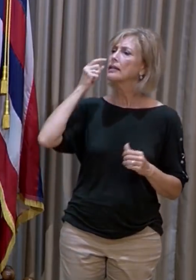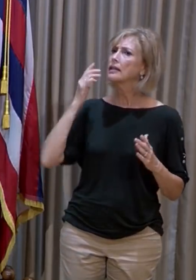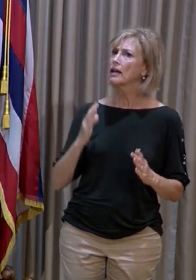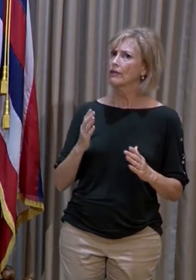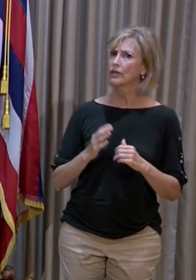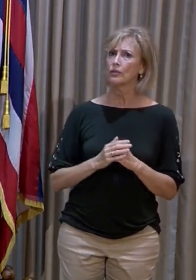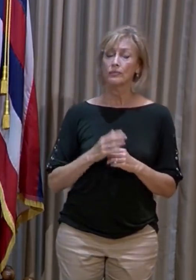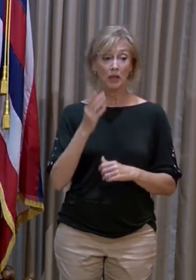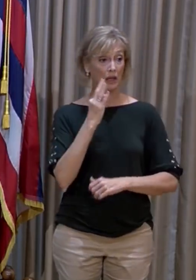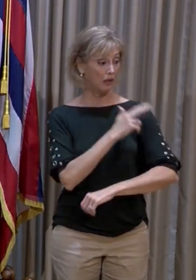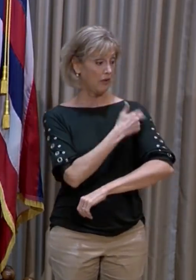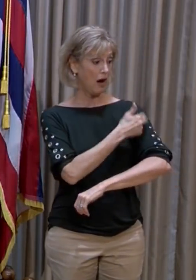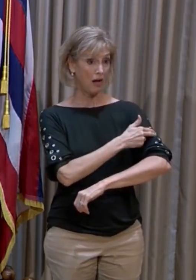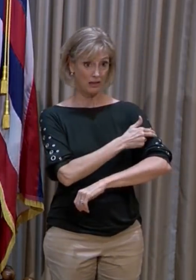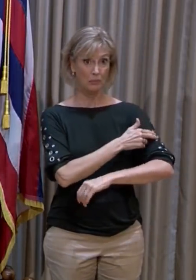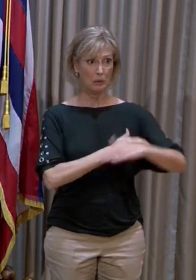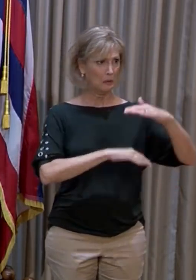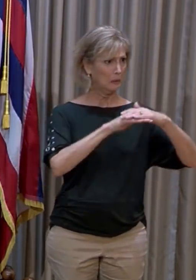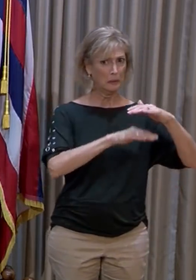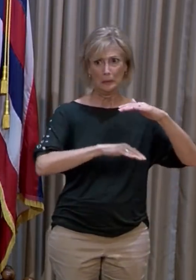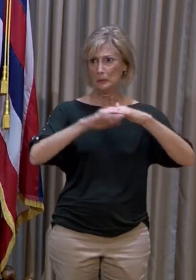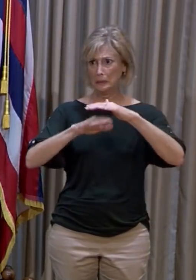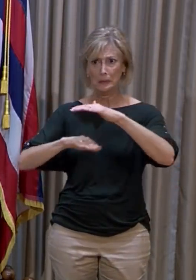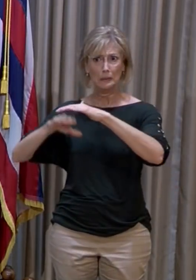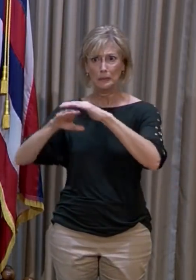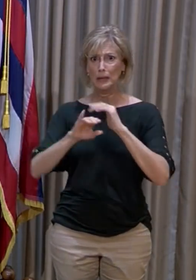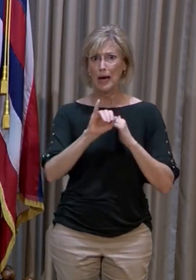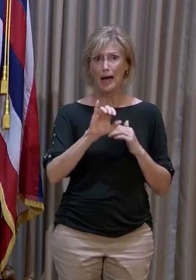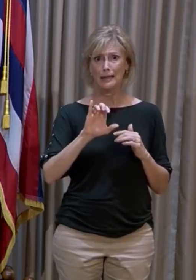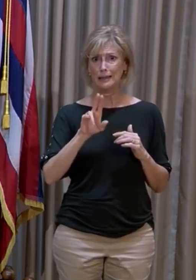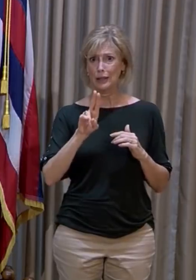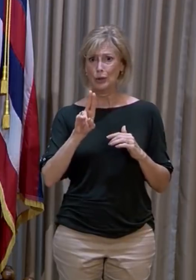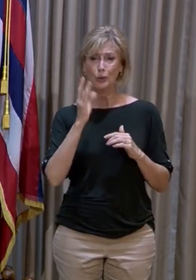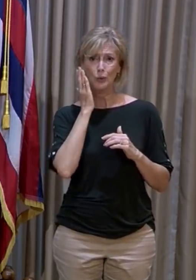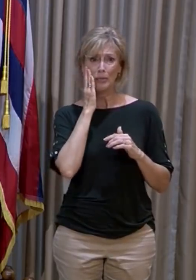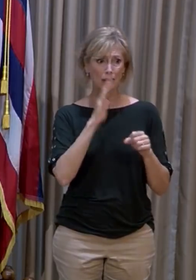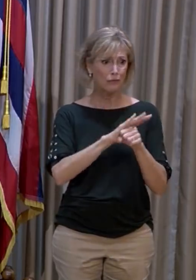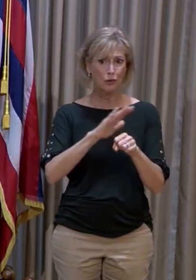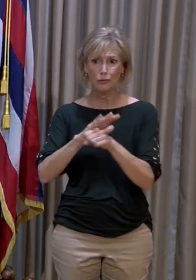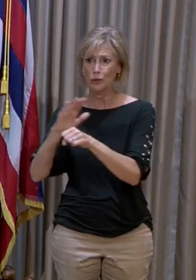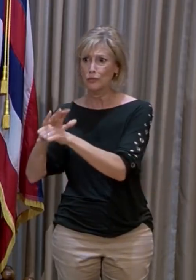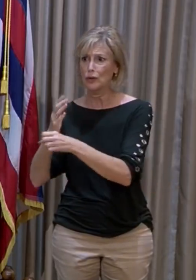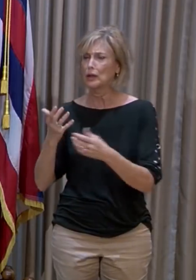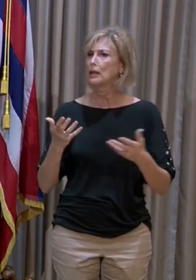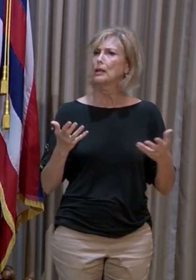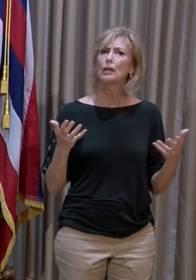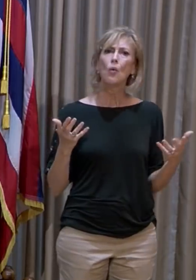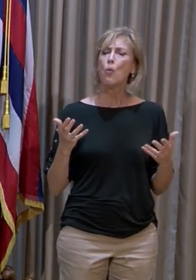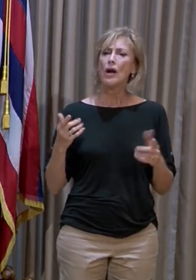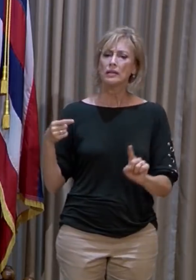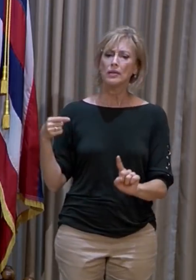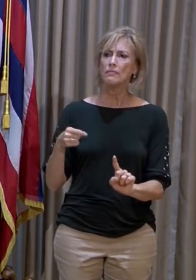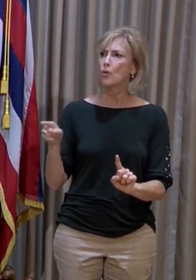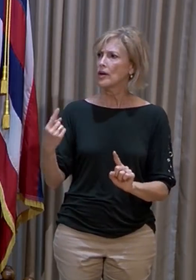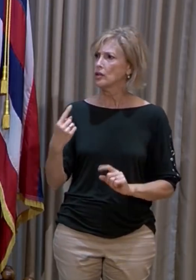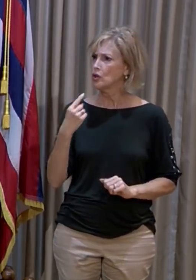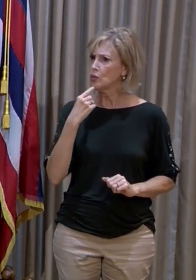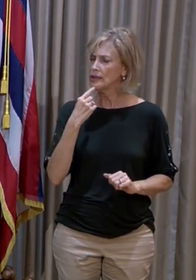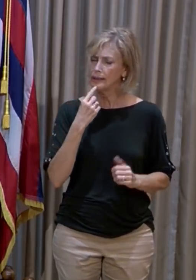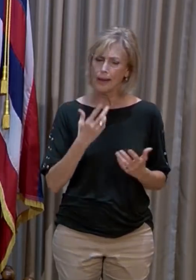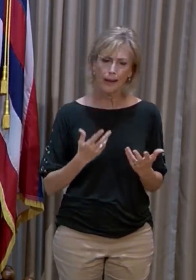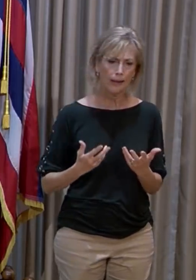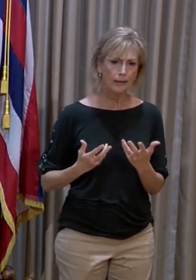the hospitals are at capacity and the ICU beds are full, what is the trigger point you would say something like a lockdown is